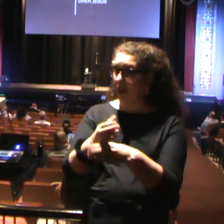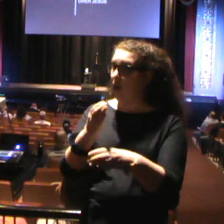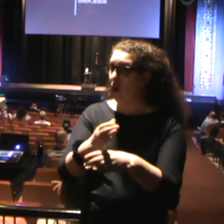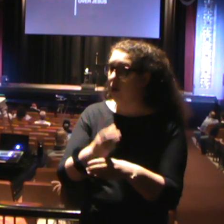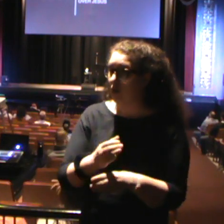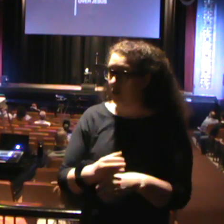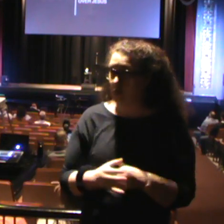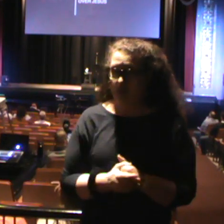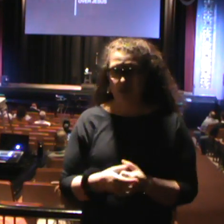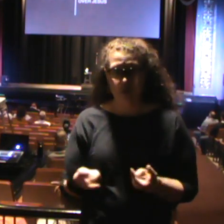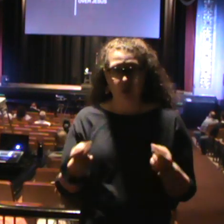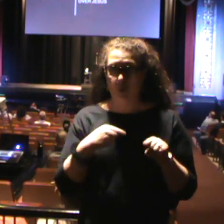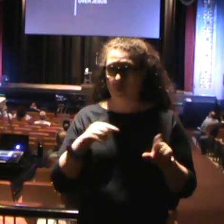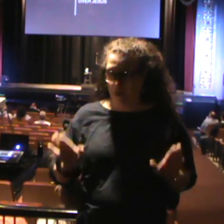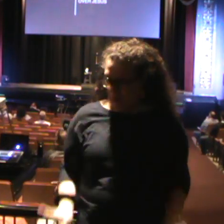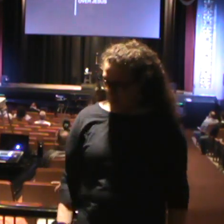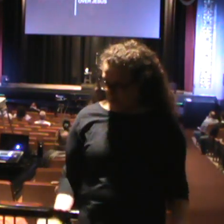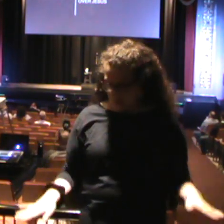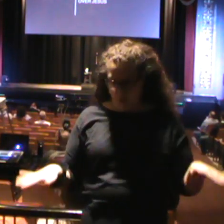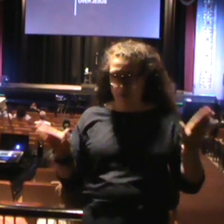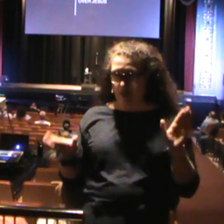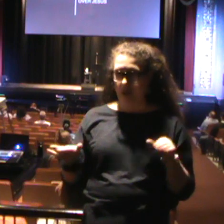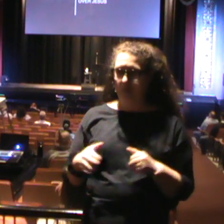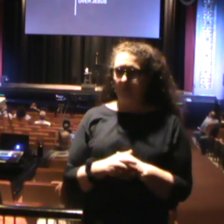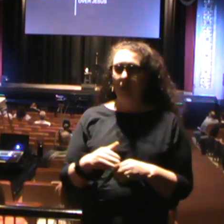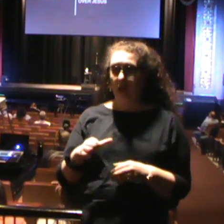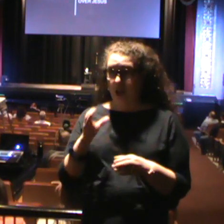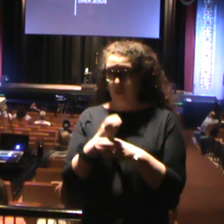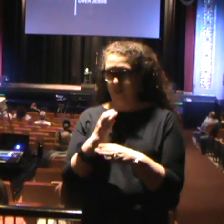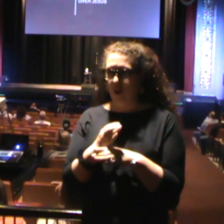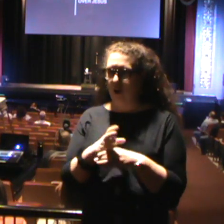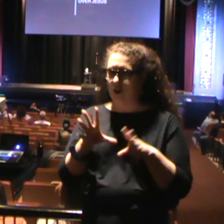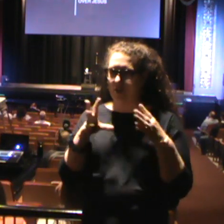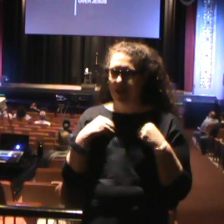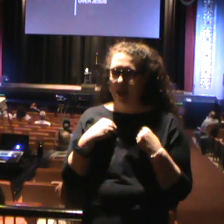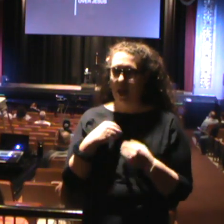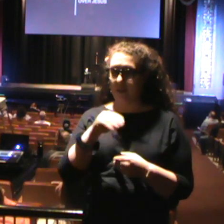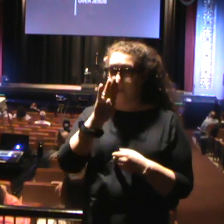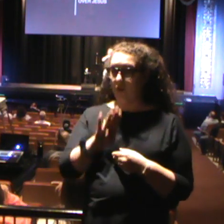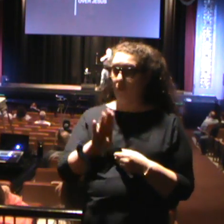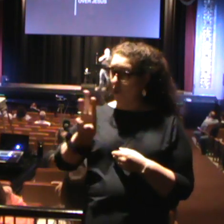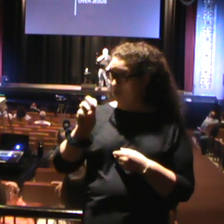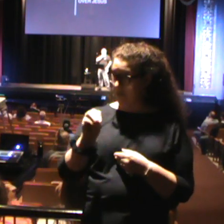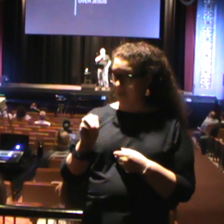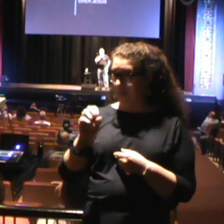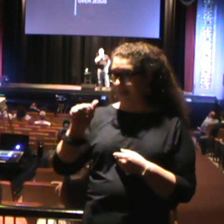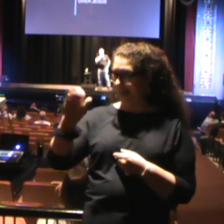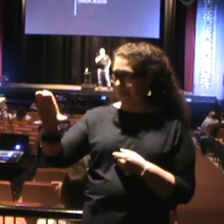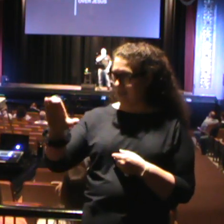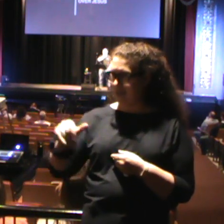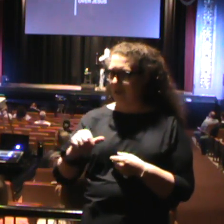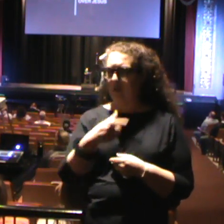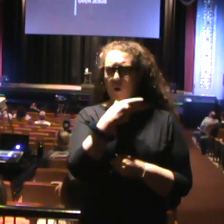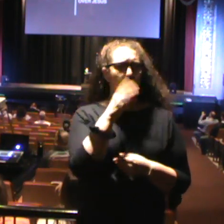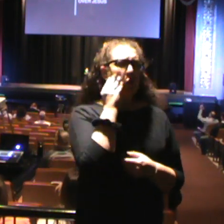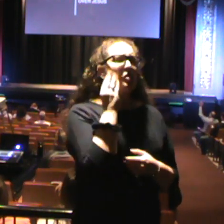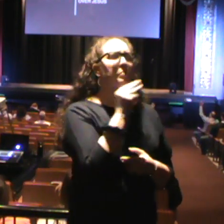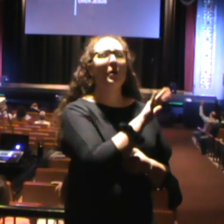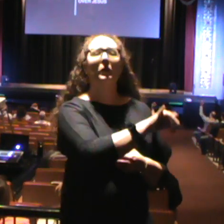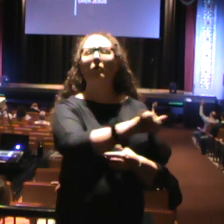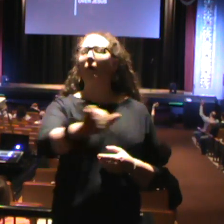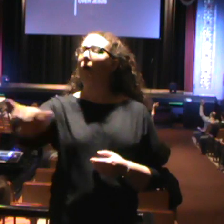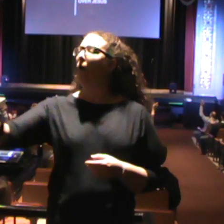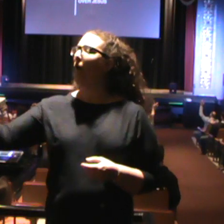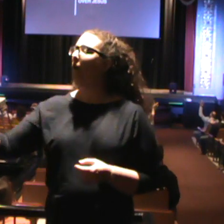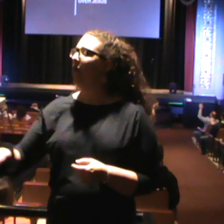grew up, the cars that we had when I grew up had 460 air conditioning. Whoever had the 460 air conditioning, do you